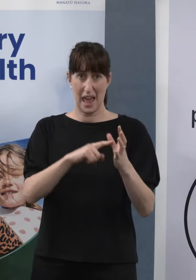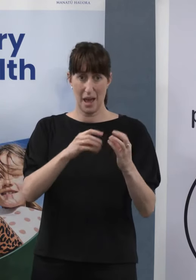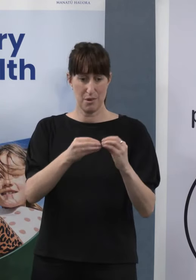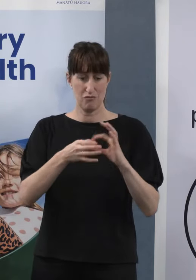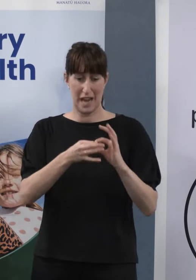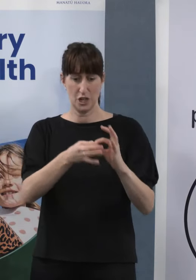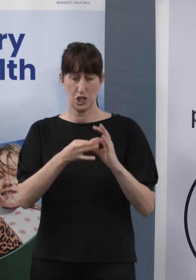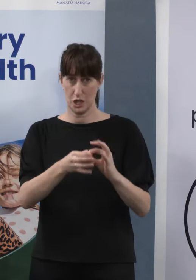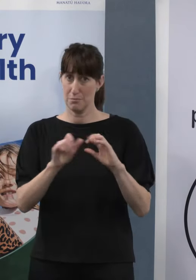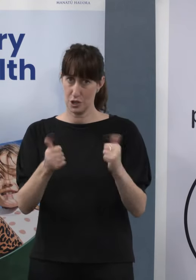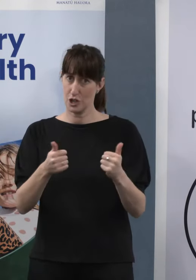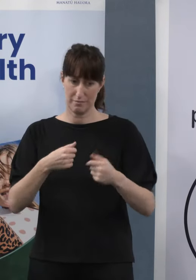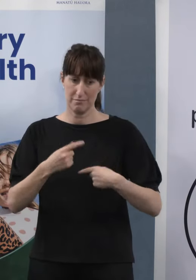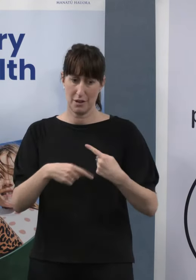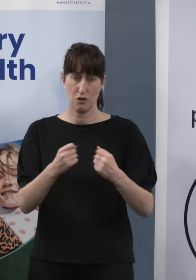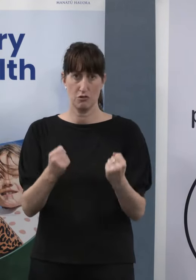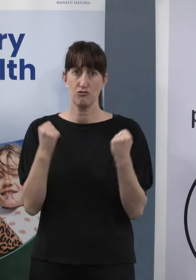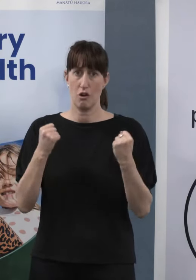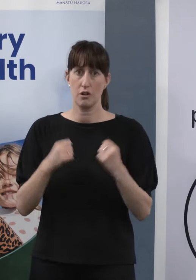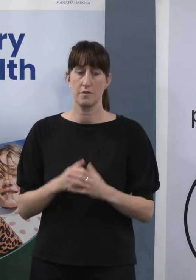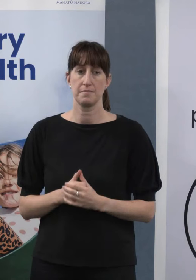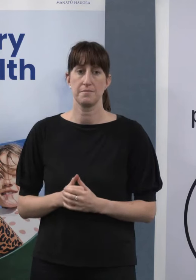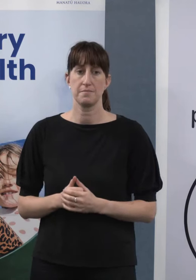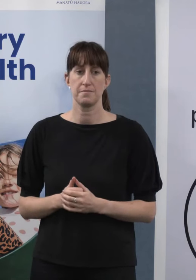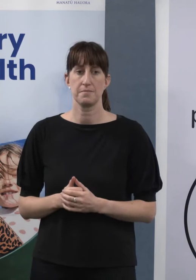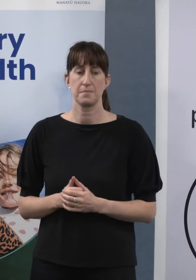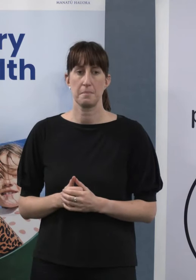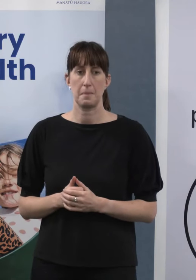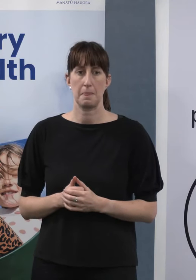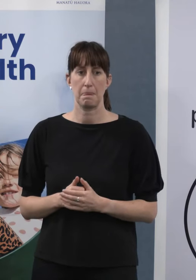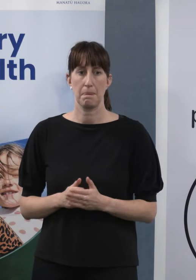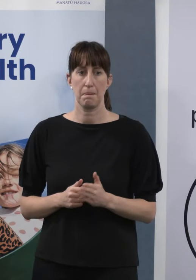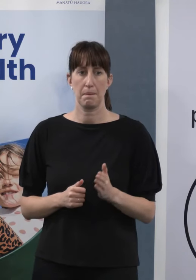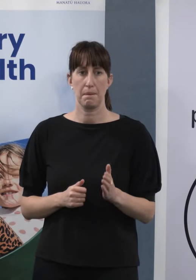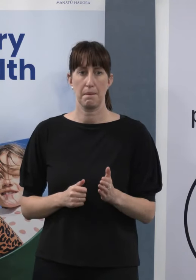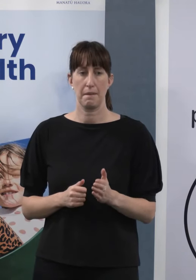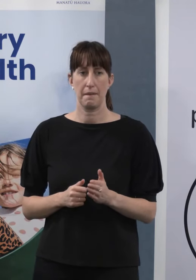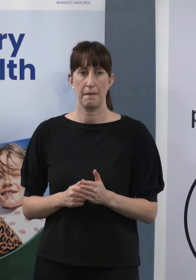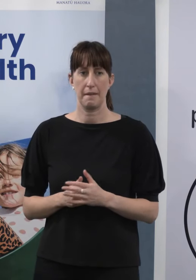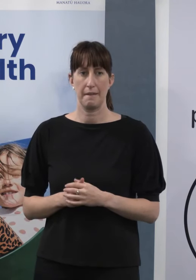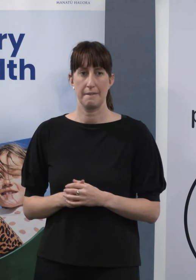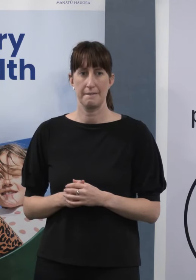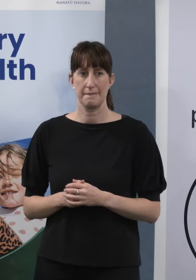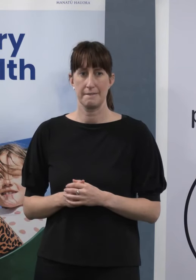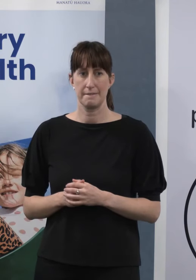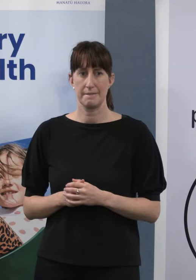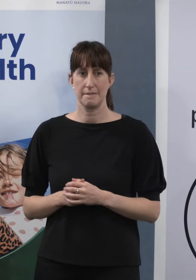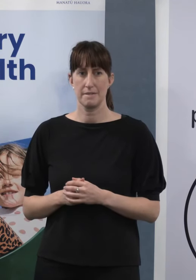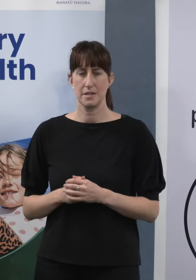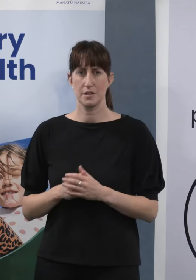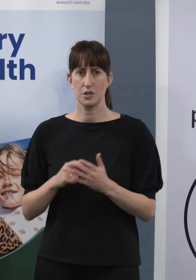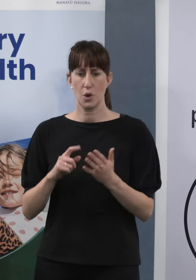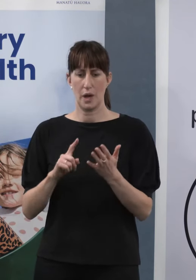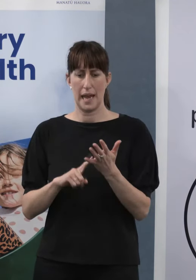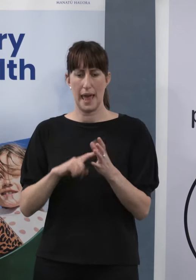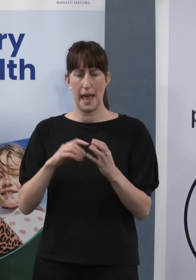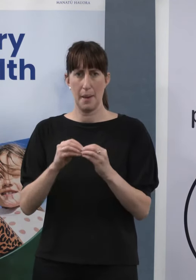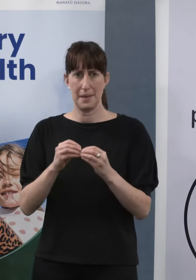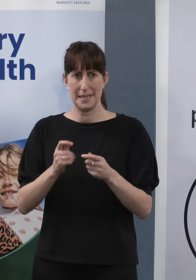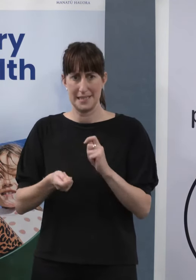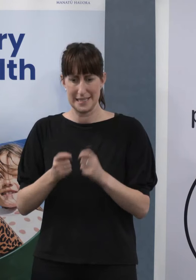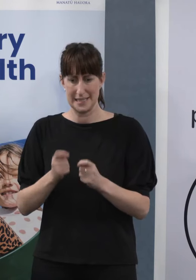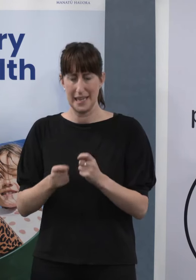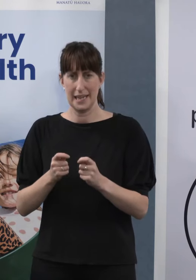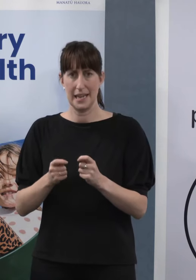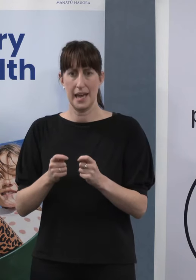continued to strengthen. So millions have been kind of allocated to improve testing and lab capacity over the pandemic. So where has